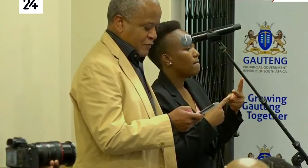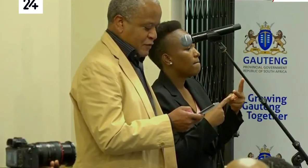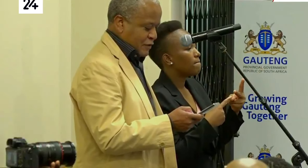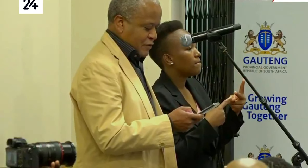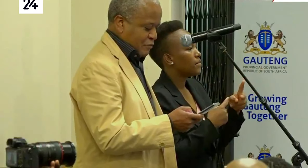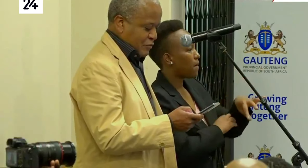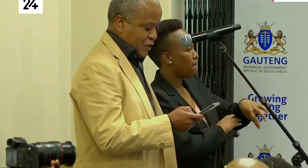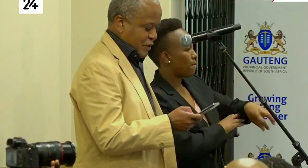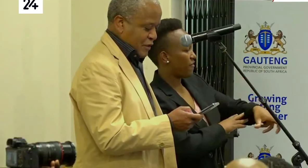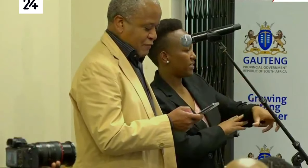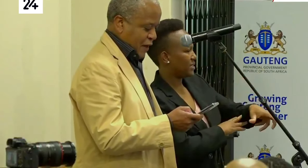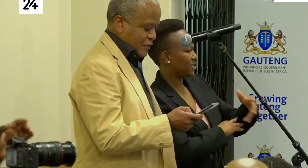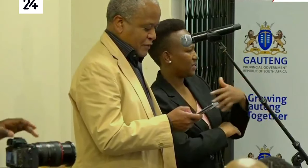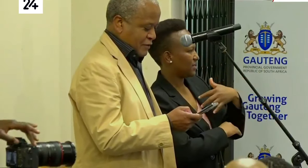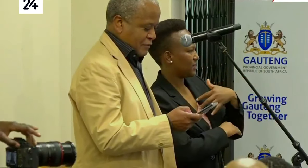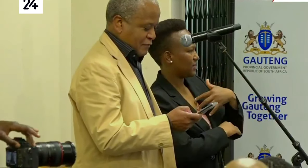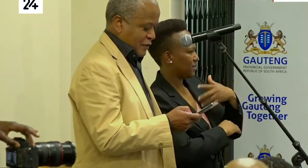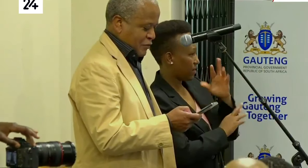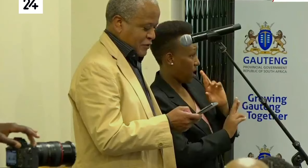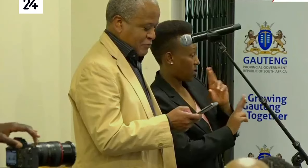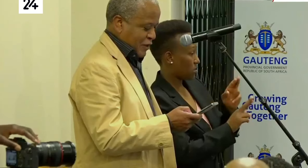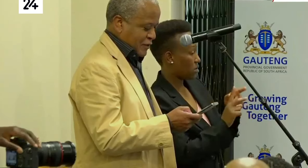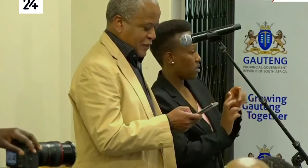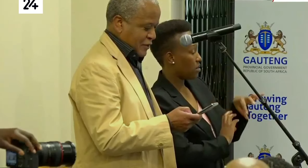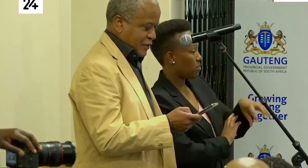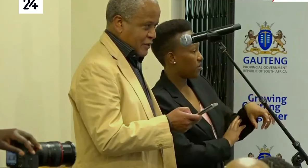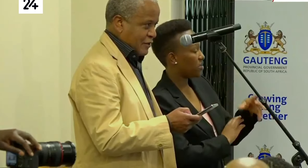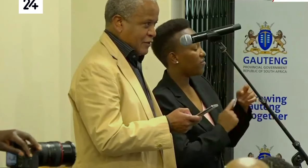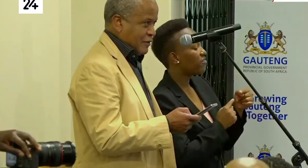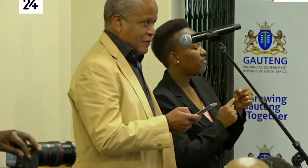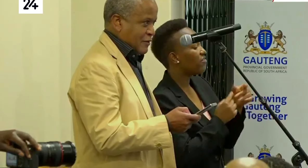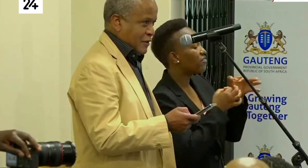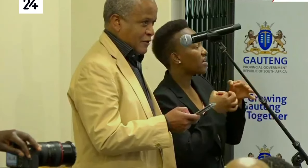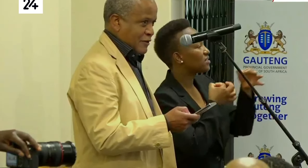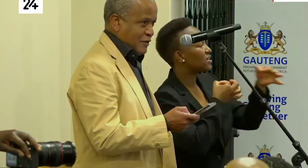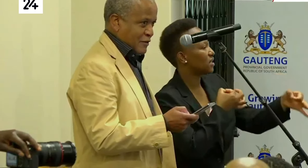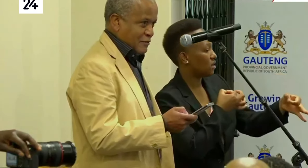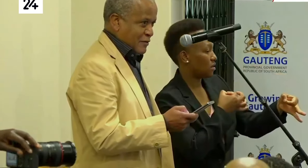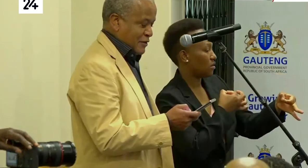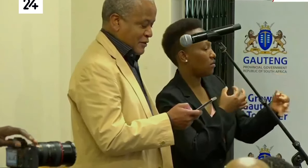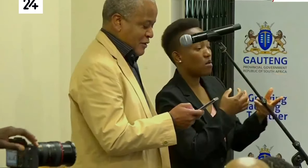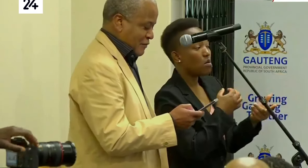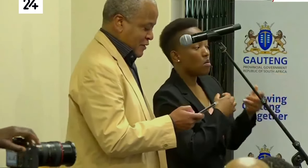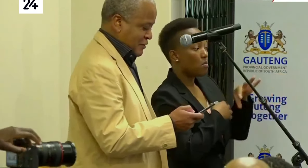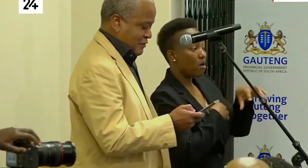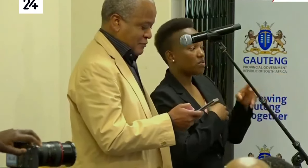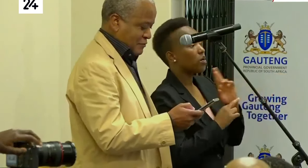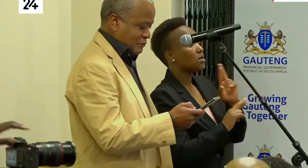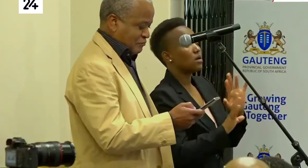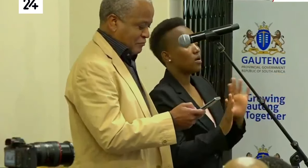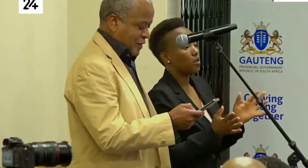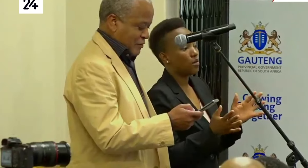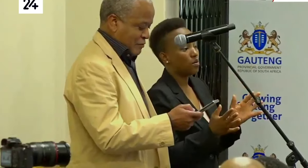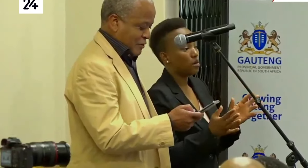province's input be if asked for a possible extension? I think let's leave that to